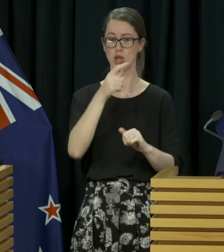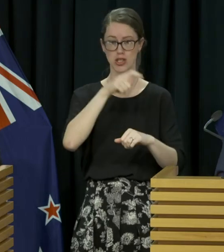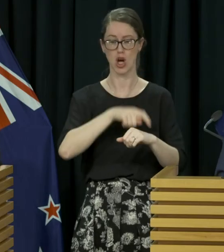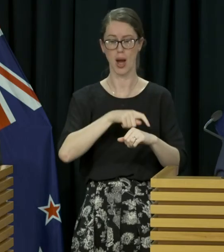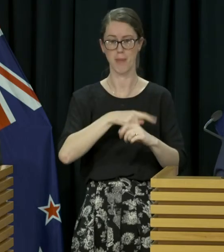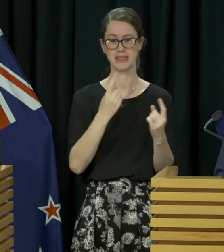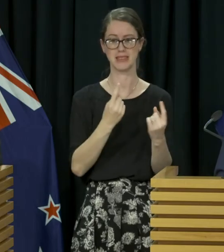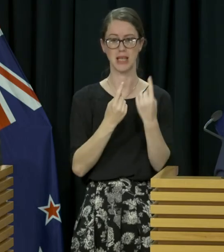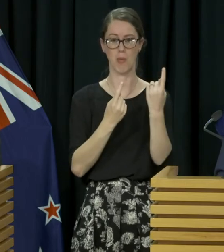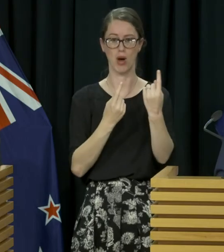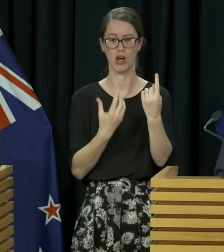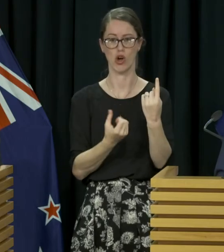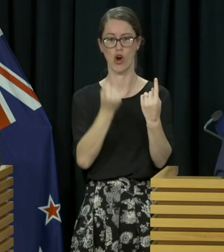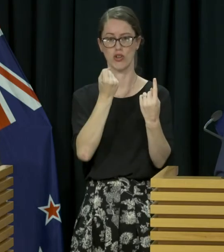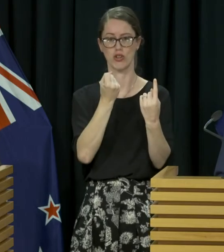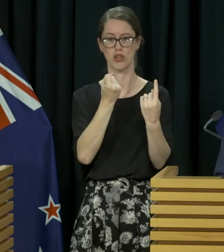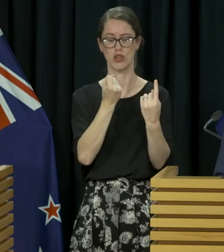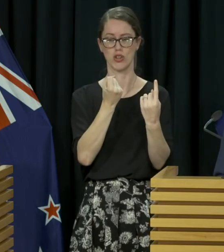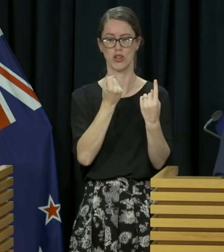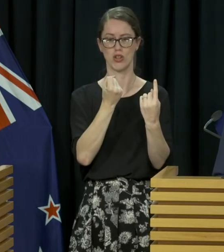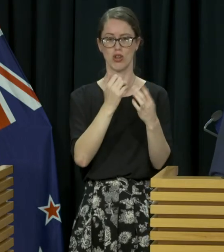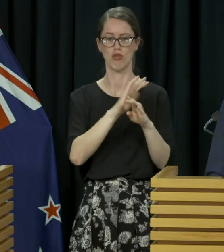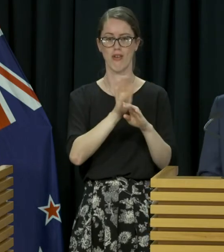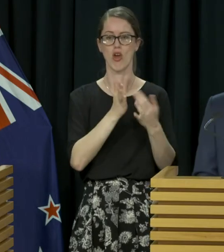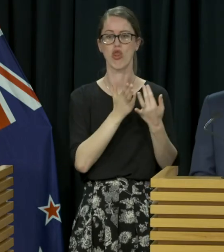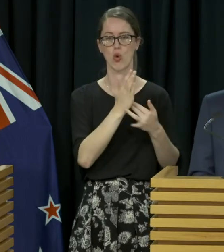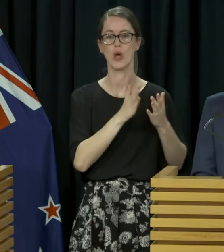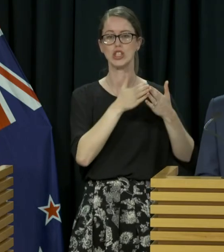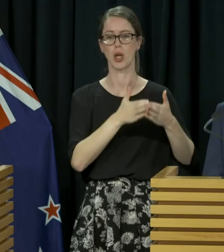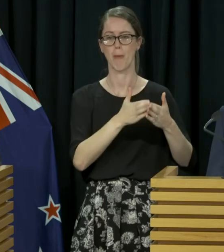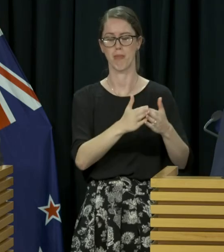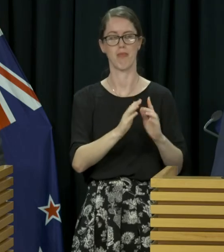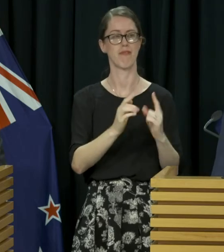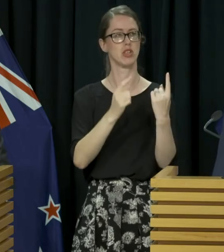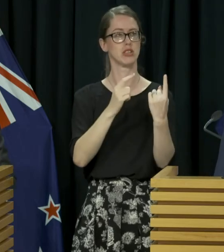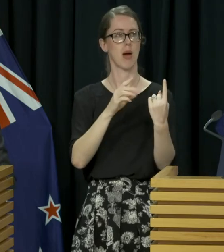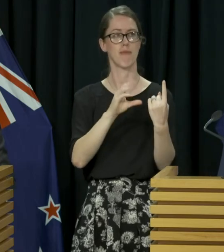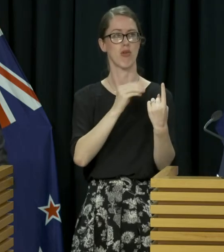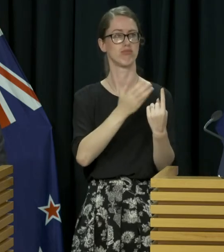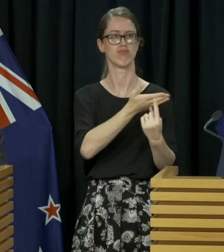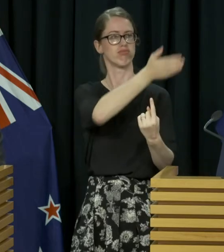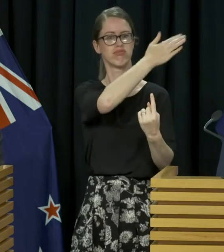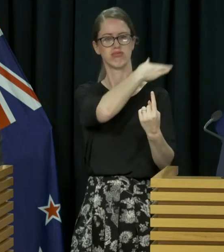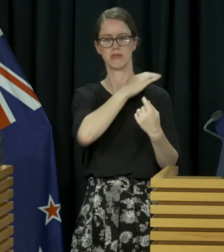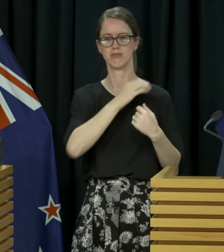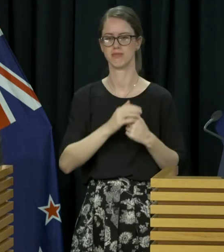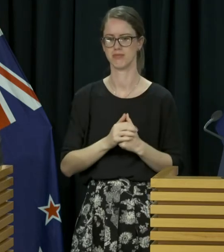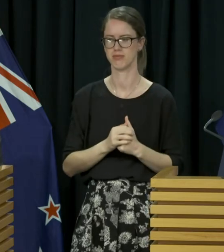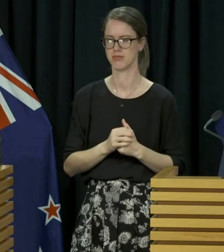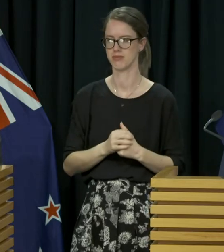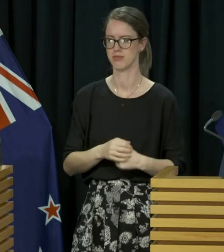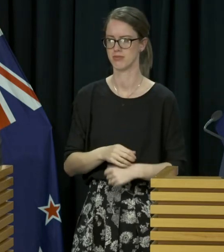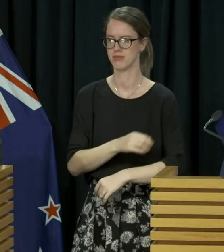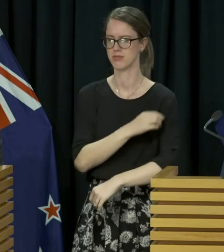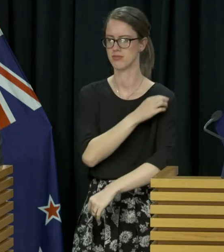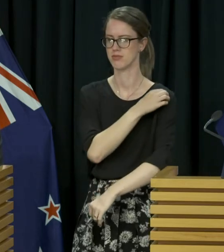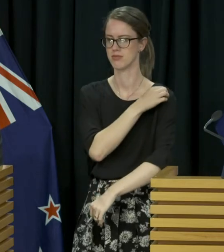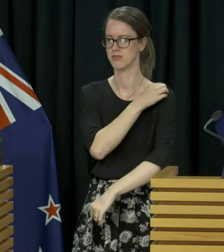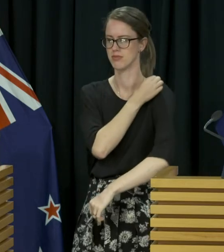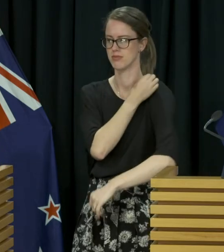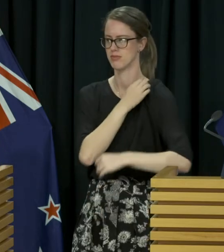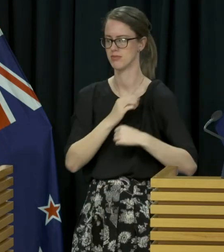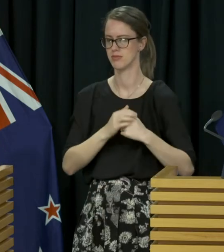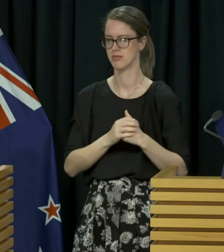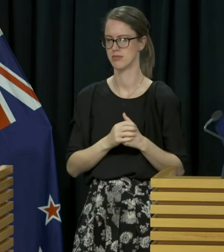an infection coming into the community from a ship since the COVID outbreak started. How are we